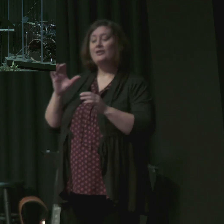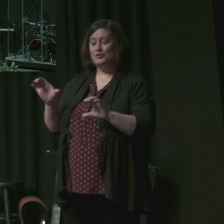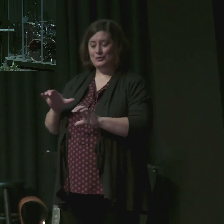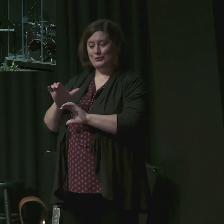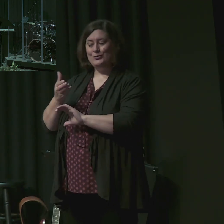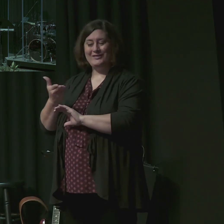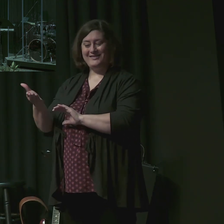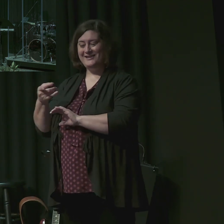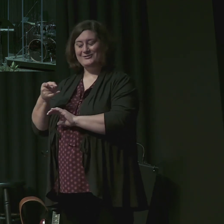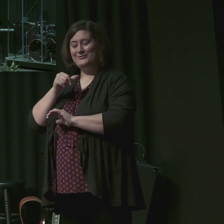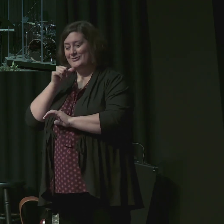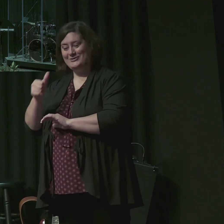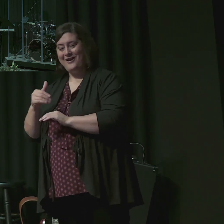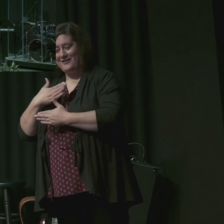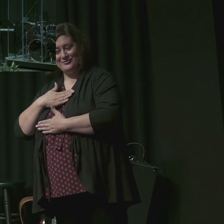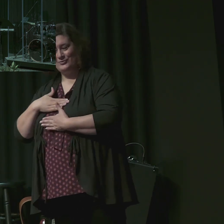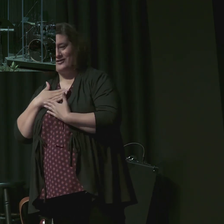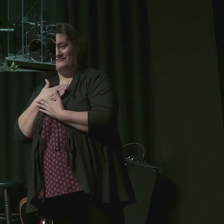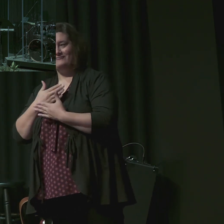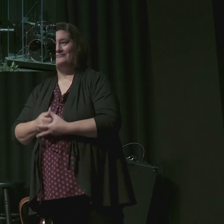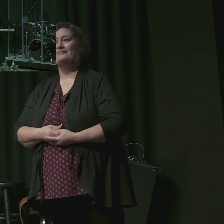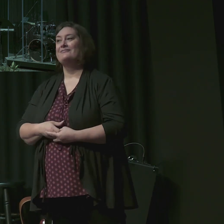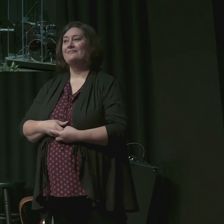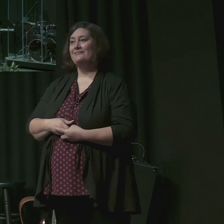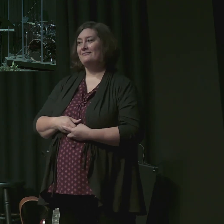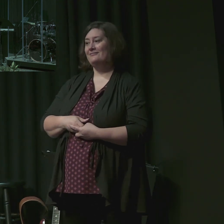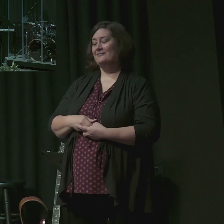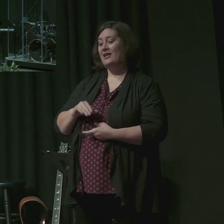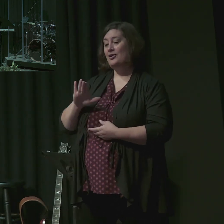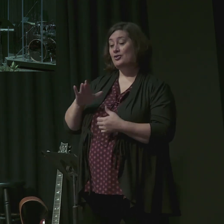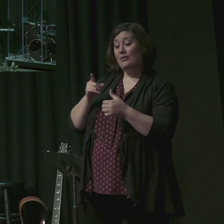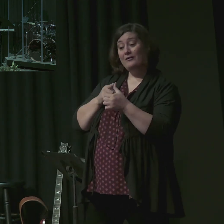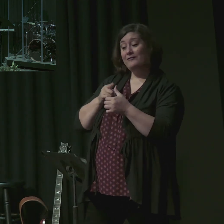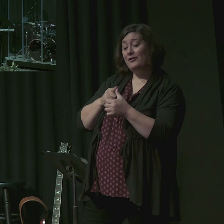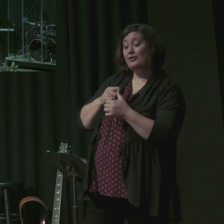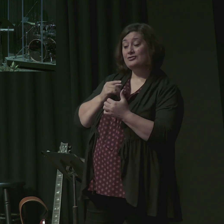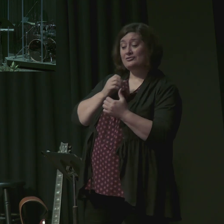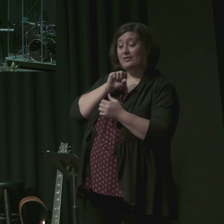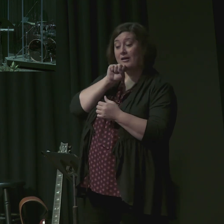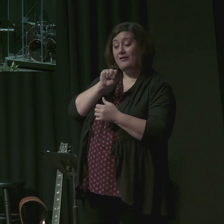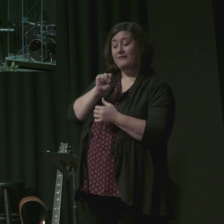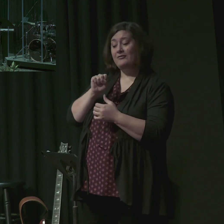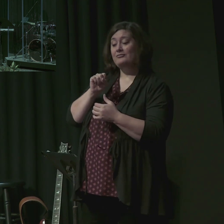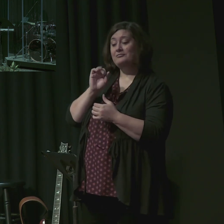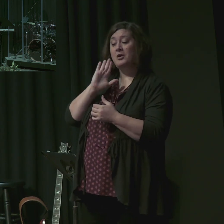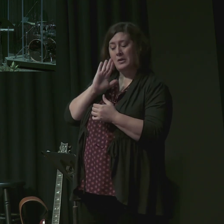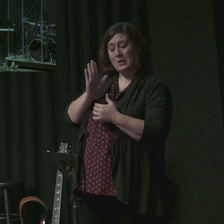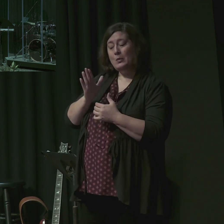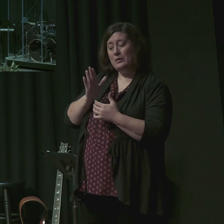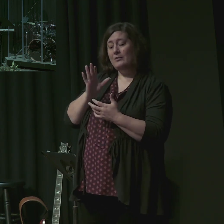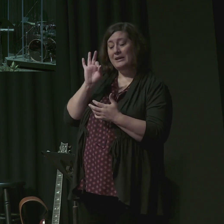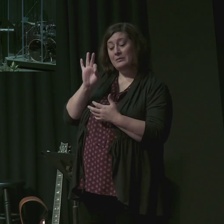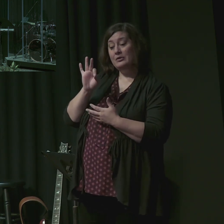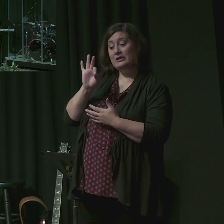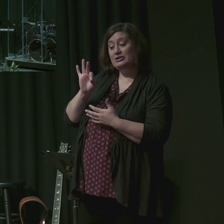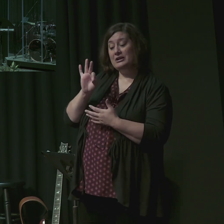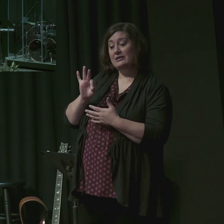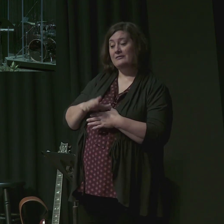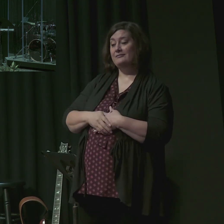sense of balance. Your first love will probably be studying and preaching and teaching. But there will be administrivia